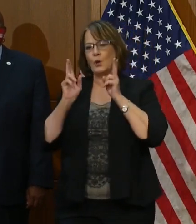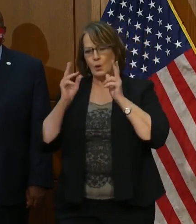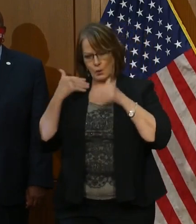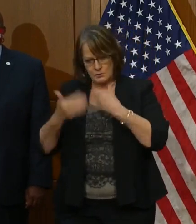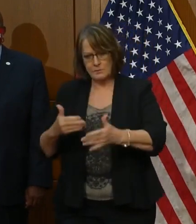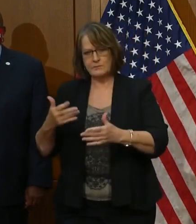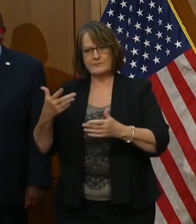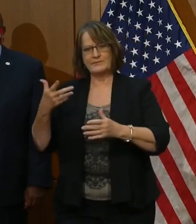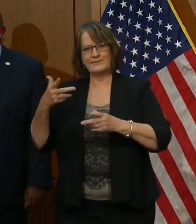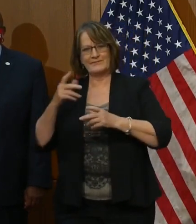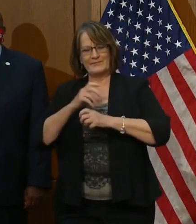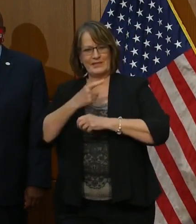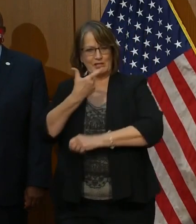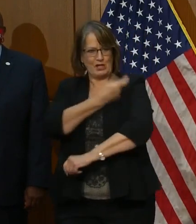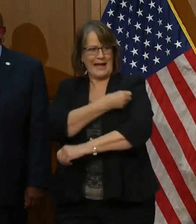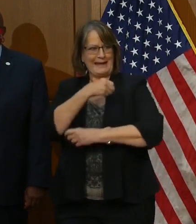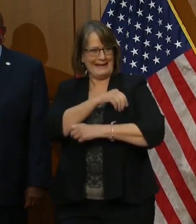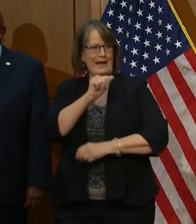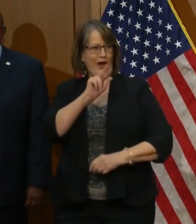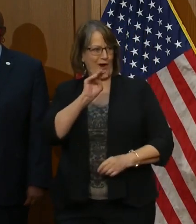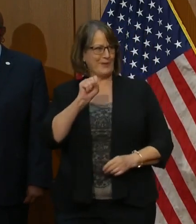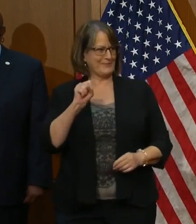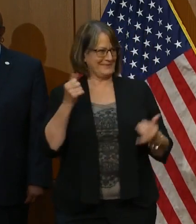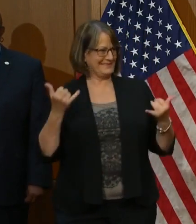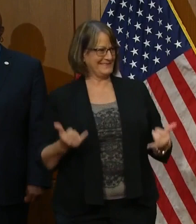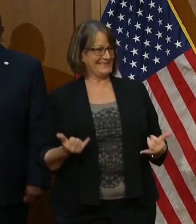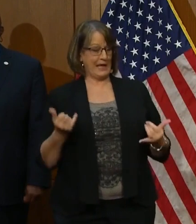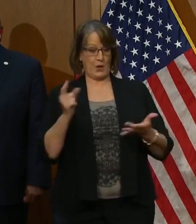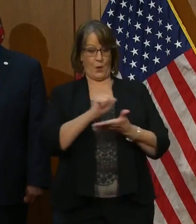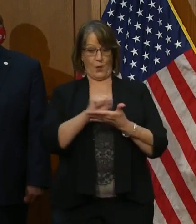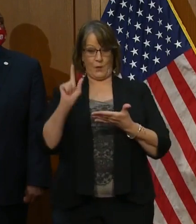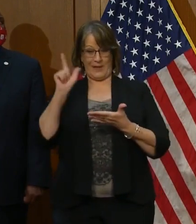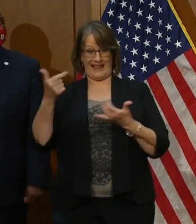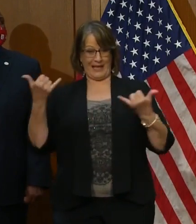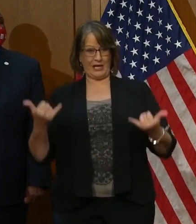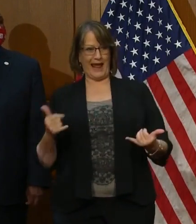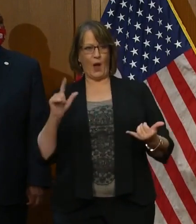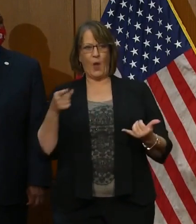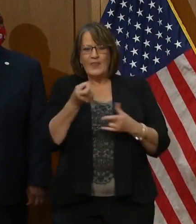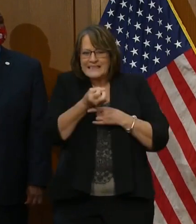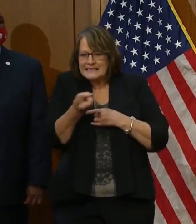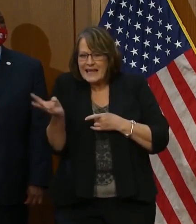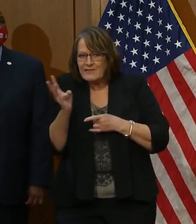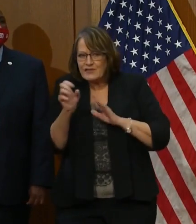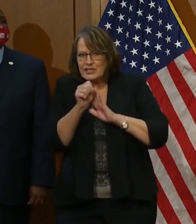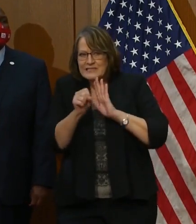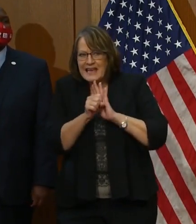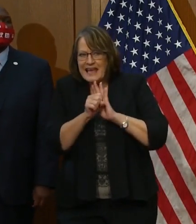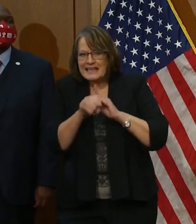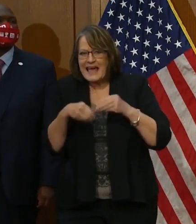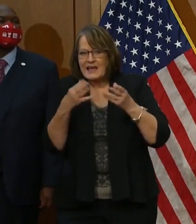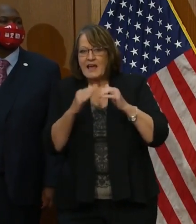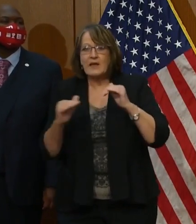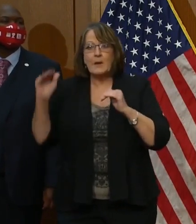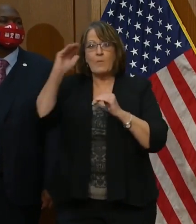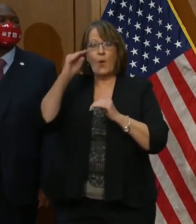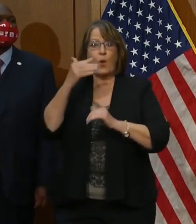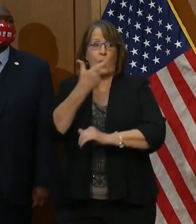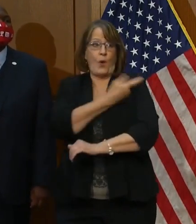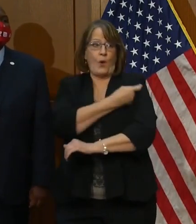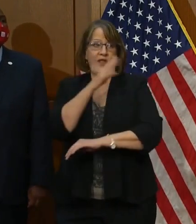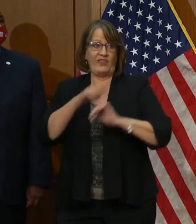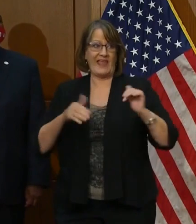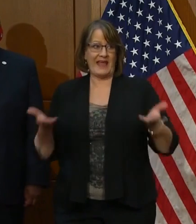Here's where we are since then, a week later. Only a handful of states have given more doses than Virginia,